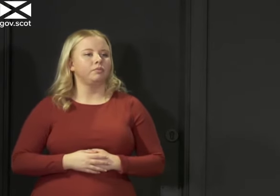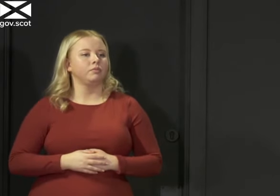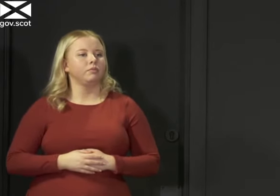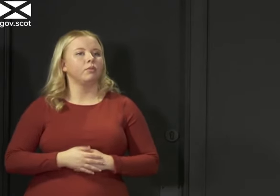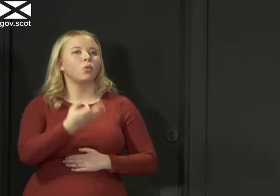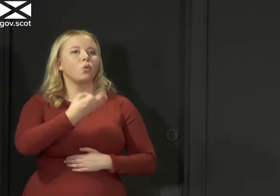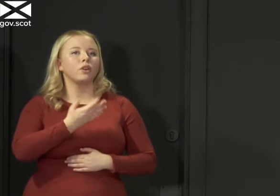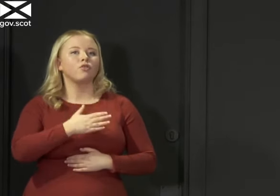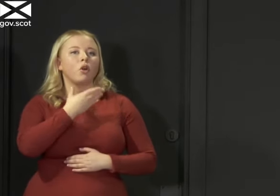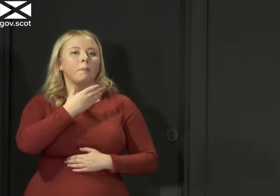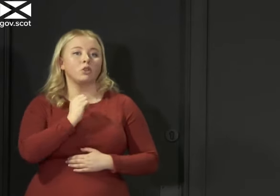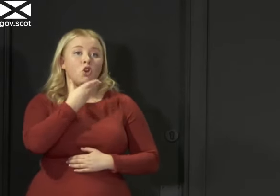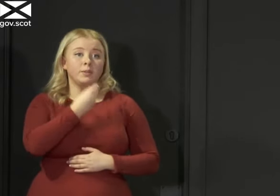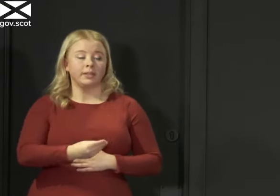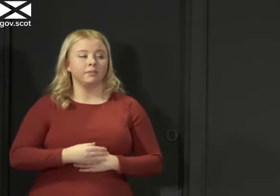Scott McNabb from The Scotsman.